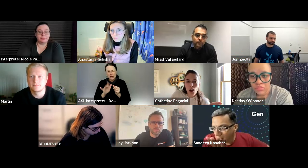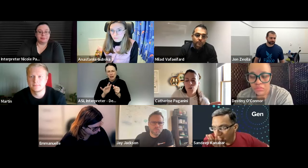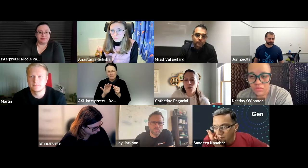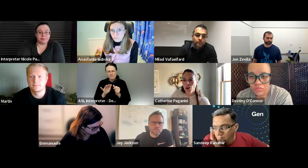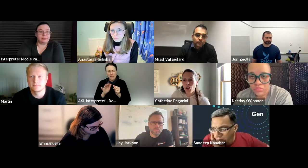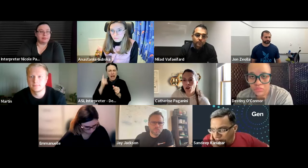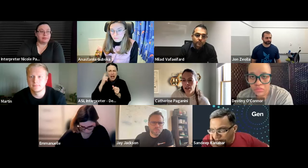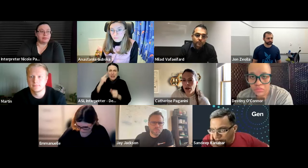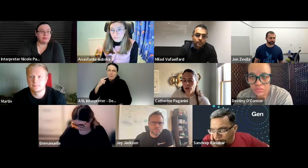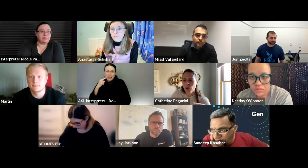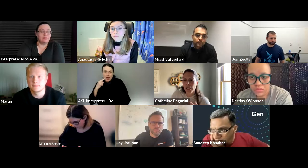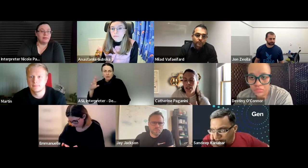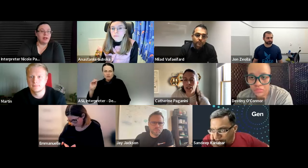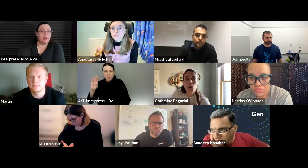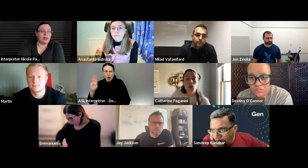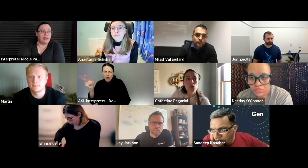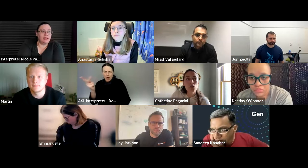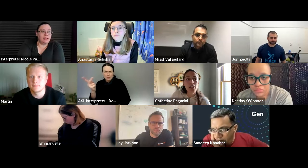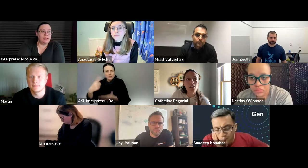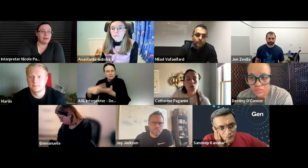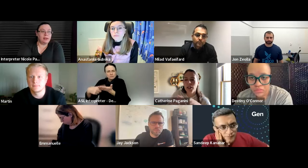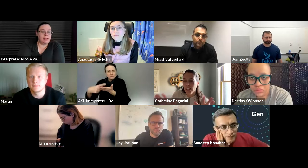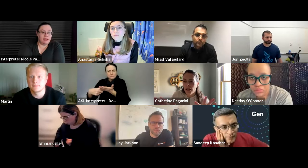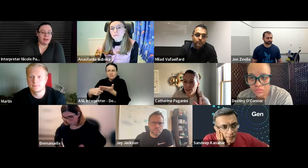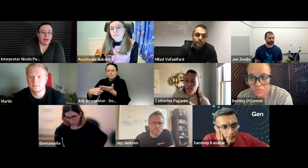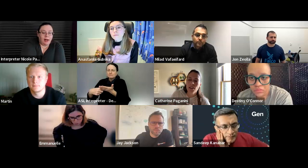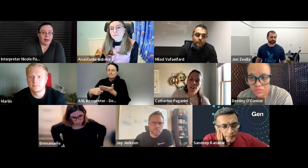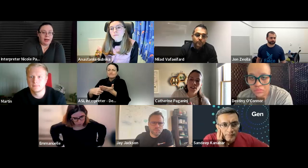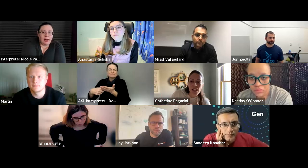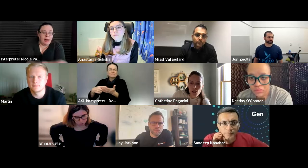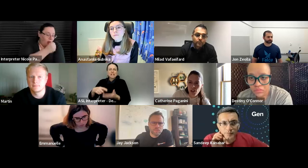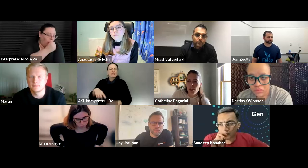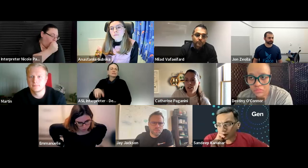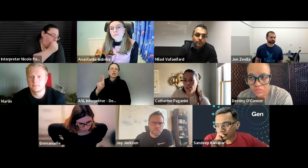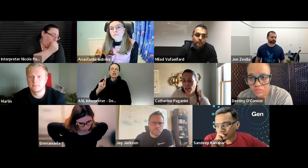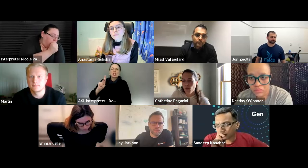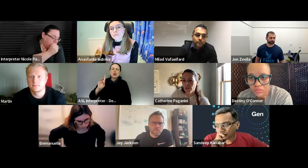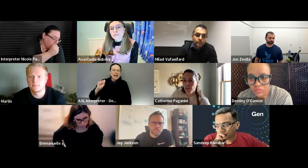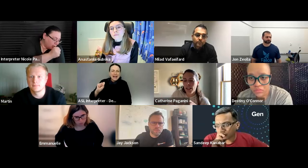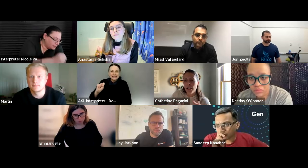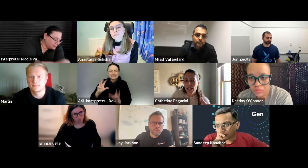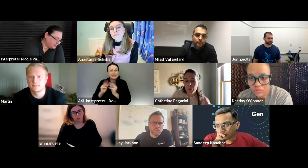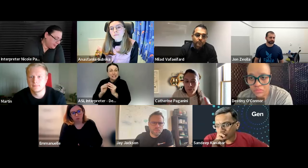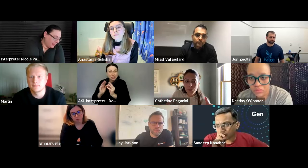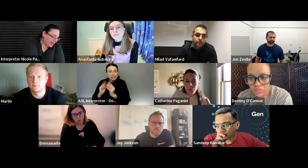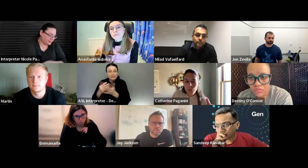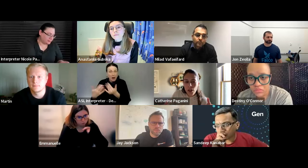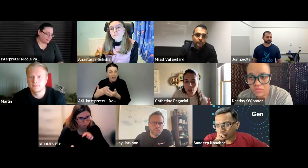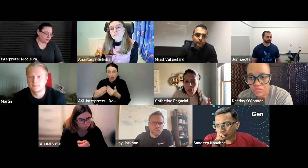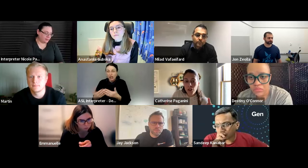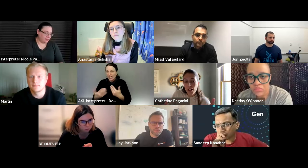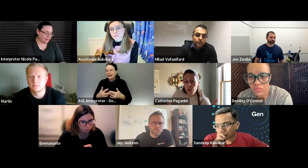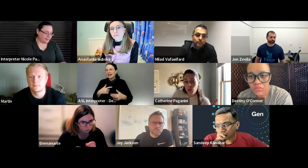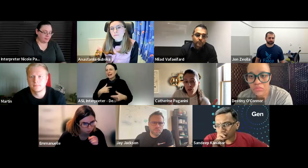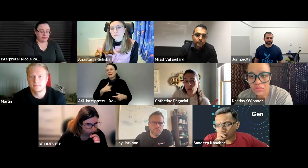think milan and rob were talking about creating or doing kubernetes sessions and whatever and i said